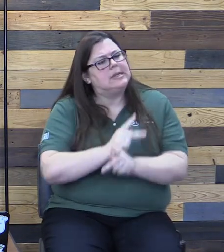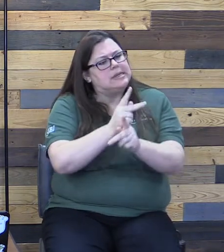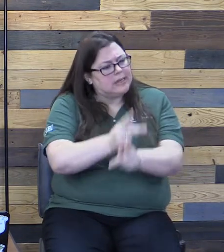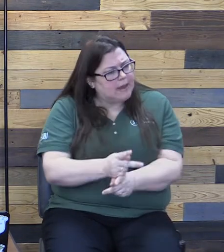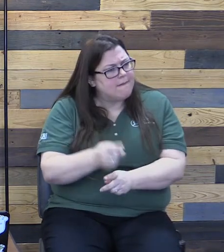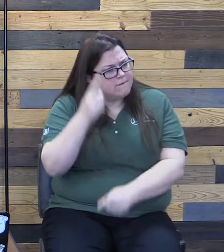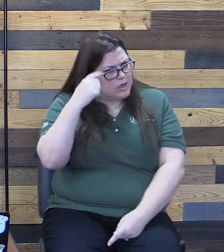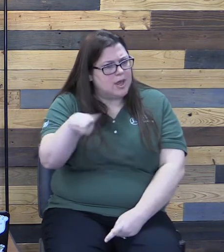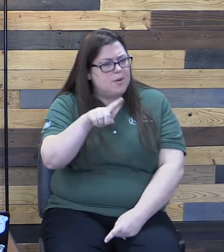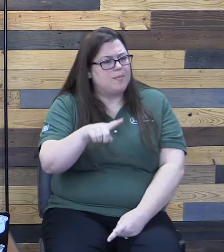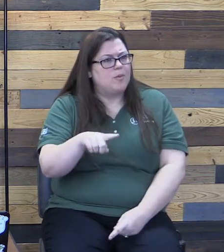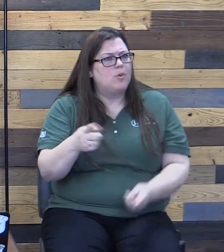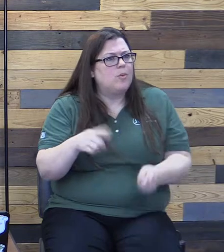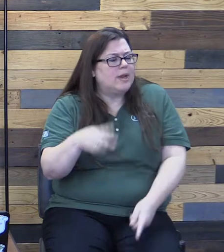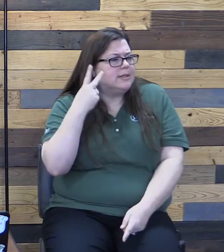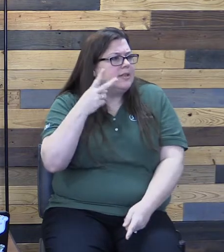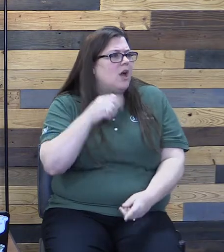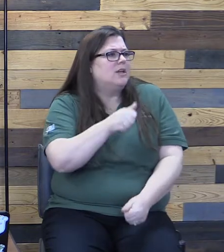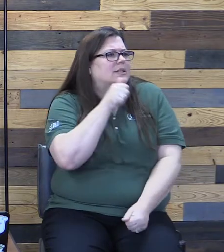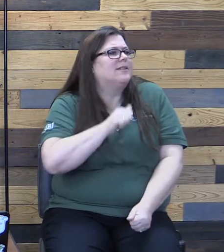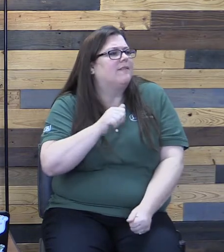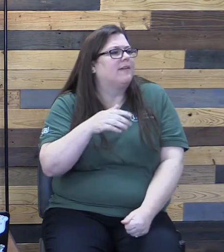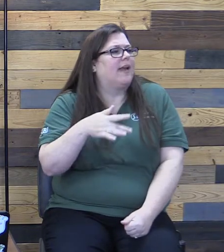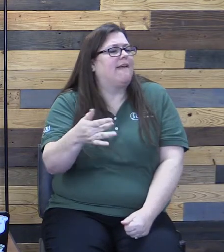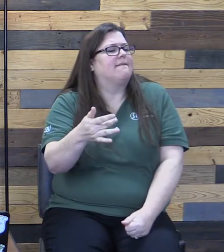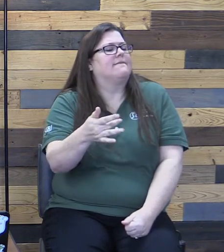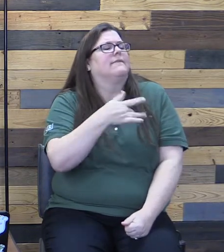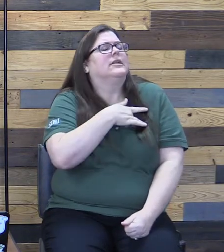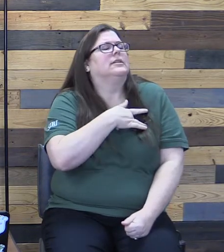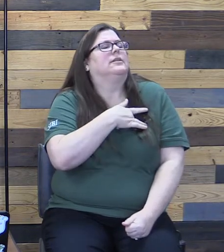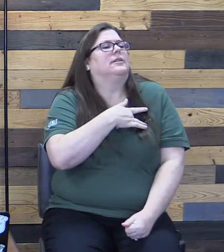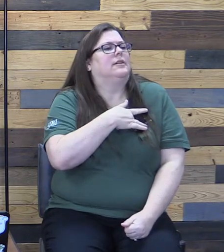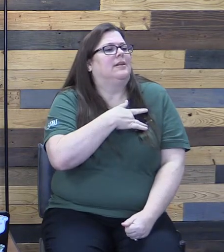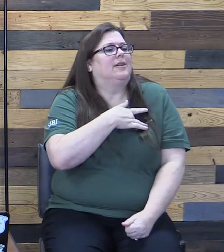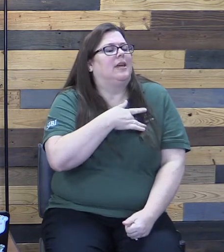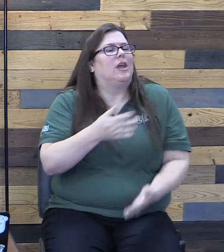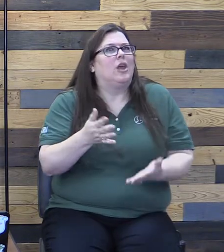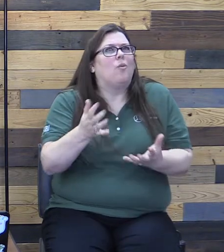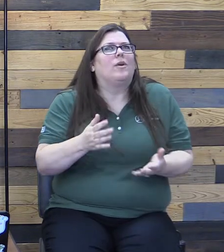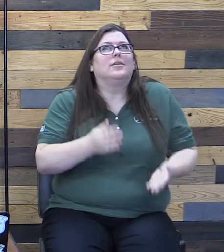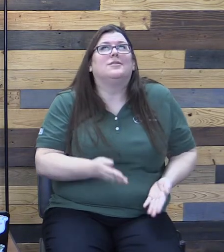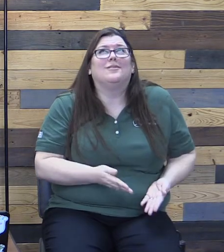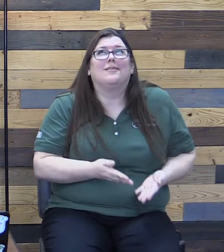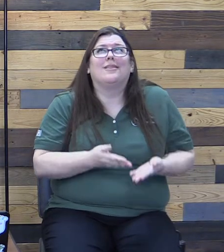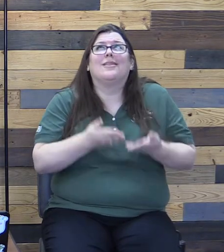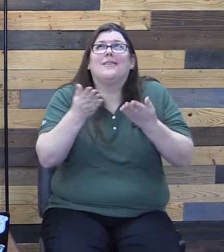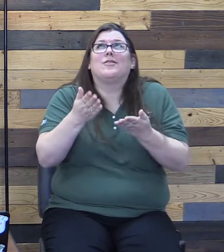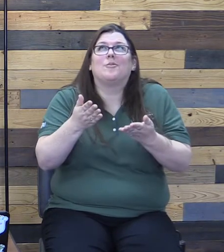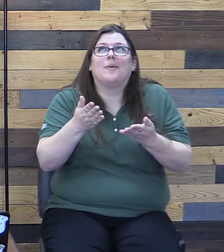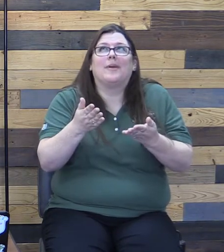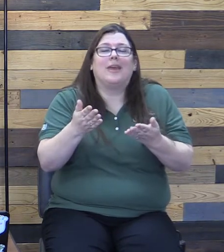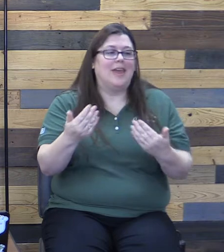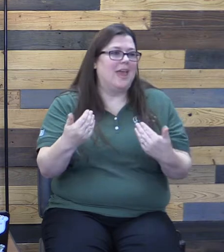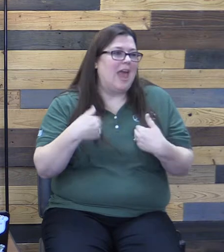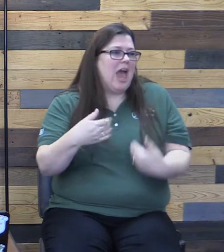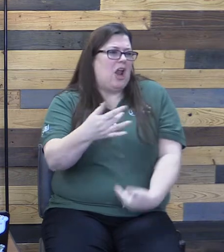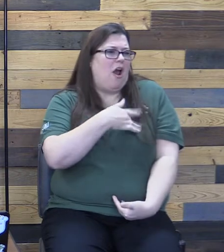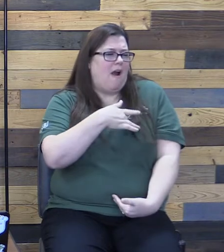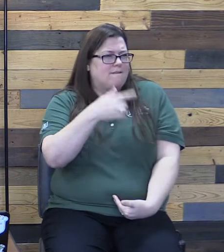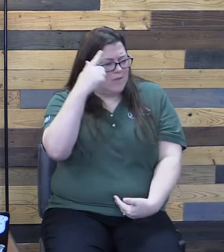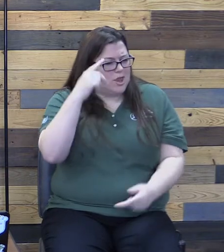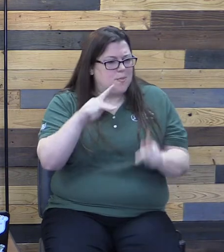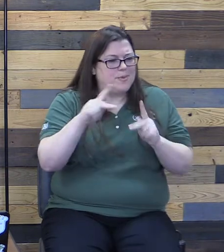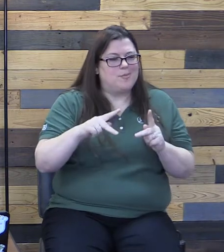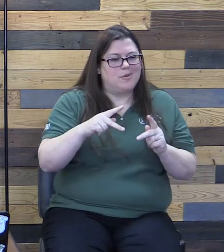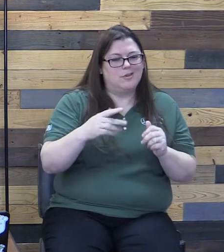suffering, he felt their pain and he wanted to lift them up. He had a heart for those on the fringe of society, for the outcasts.